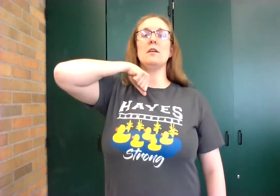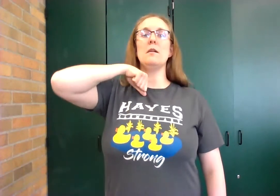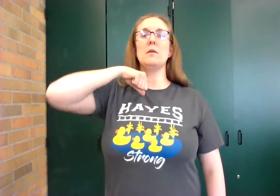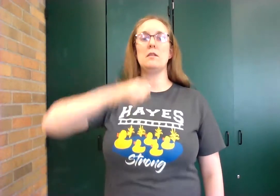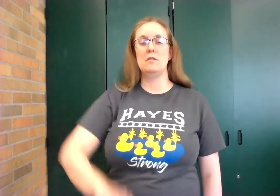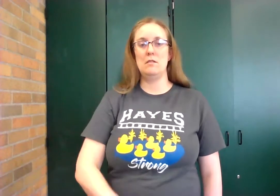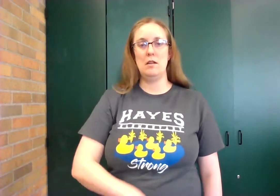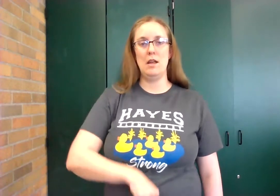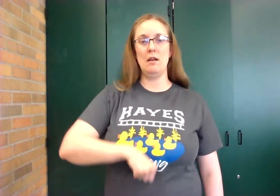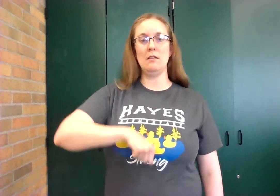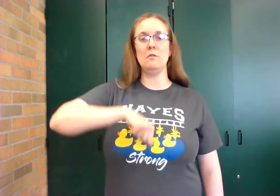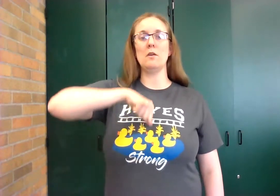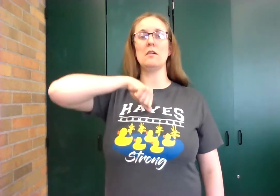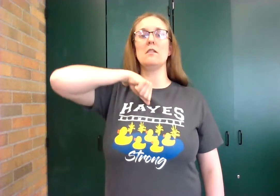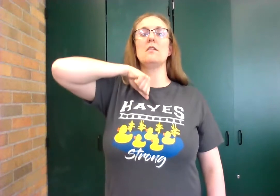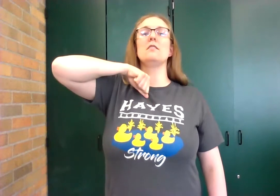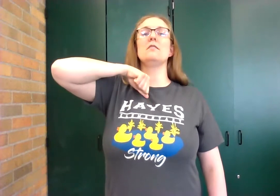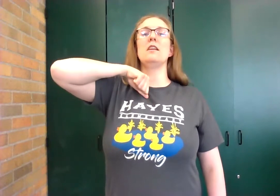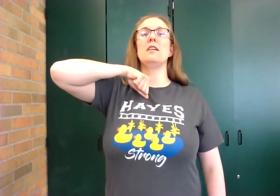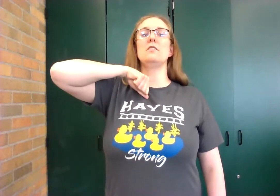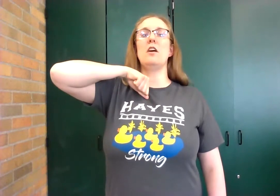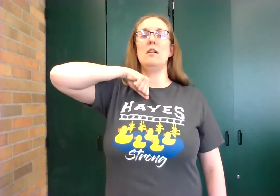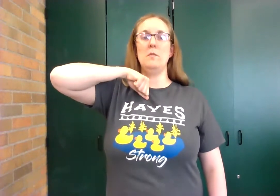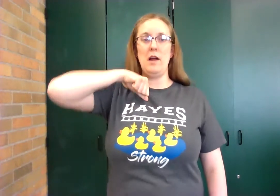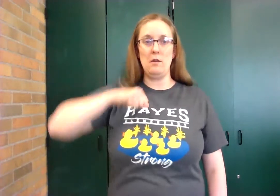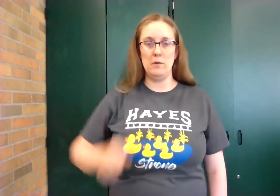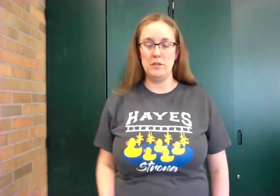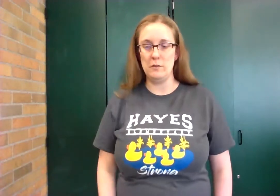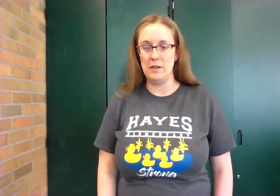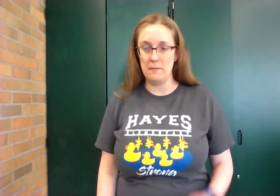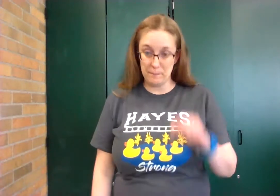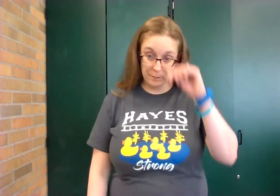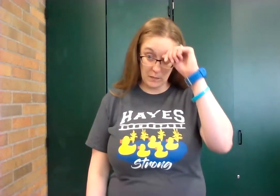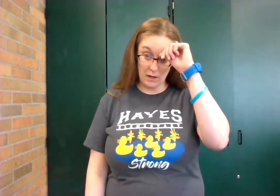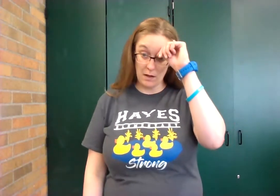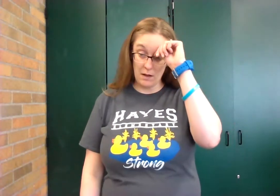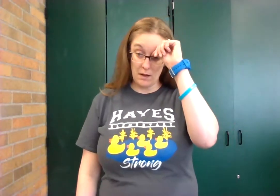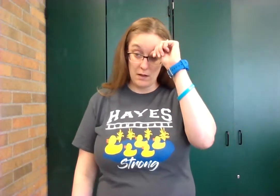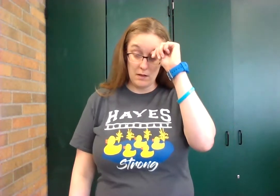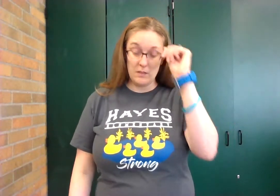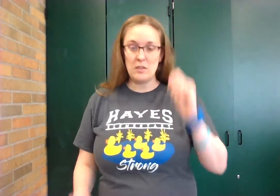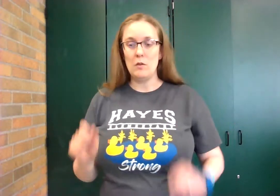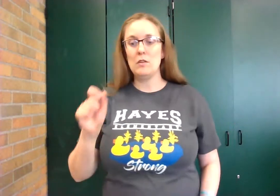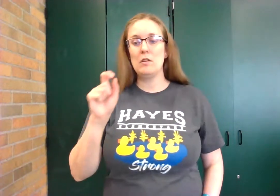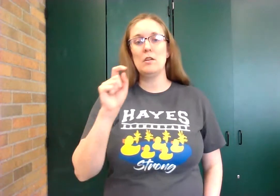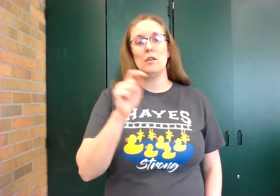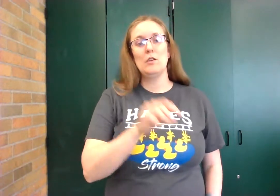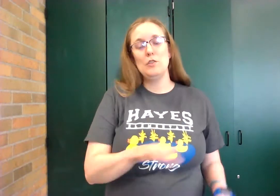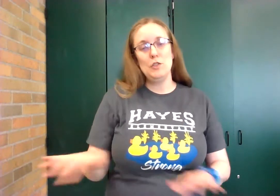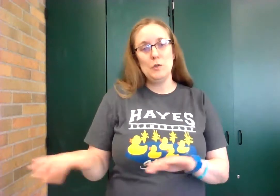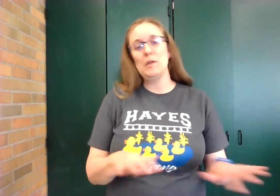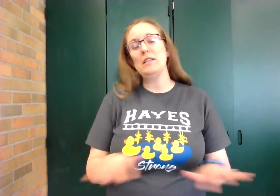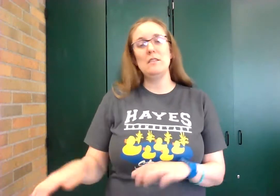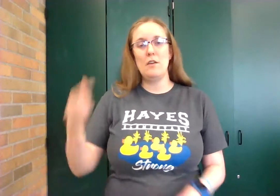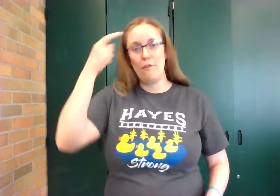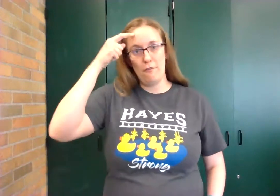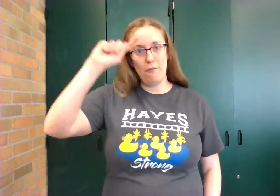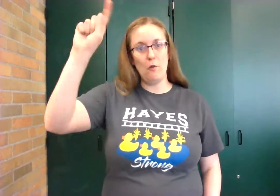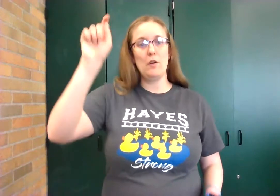up and you want to stand tall and proud when you're doing that so do it for